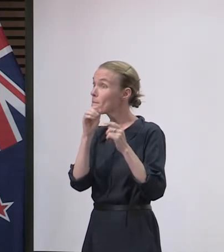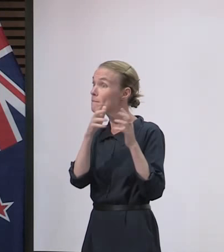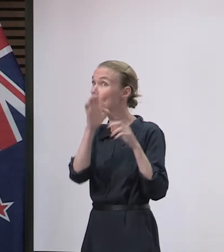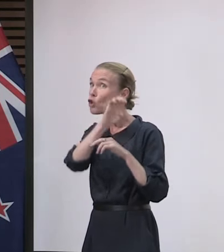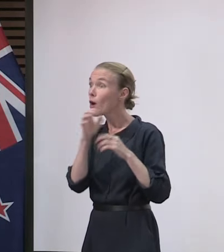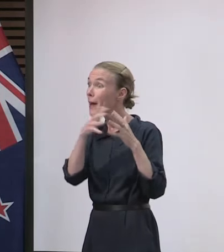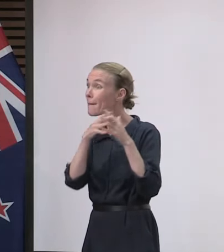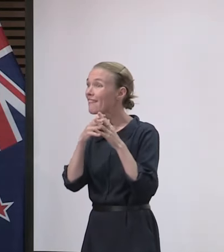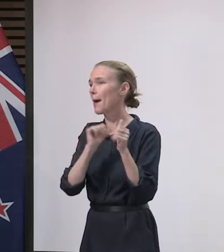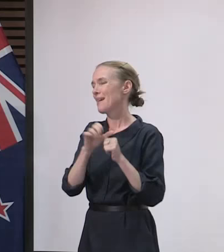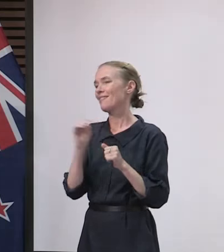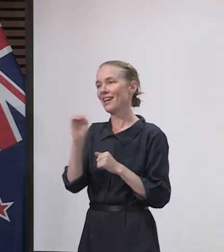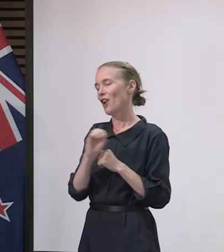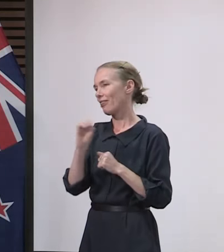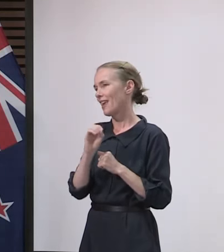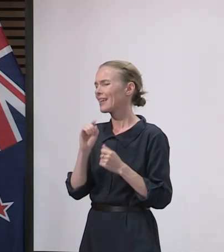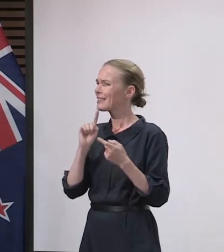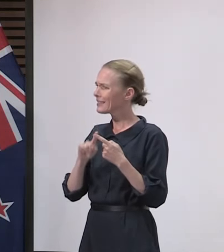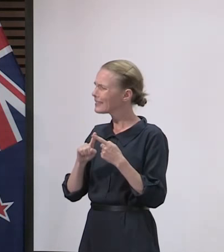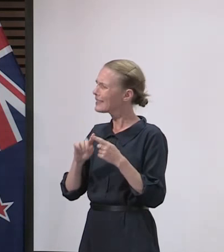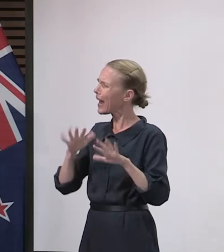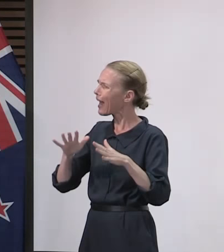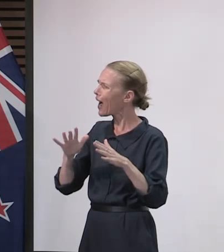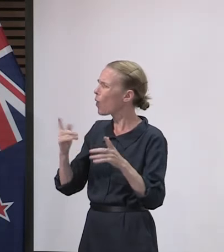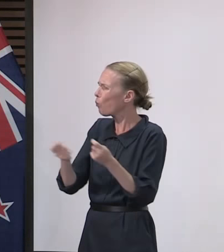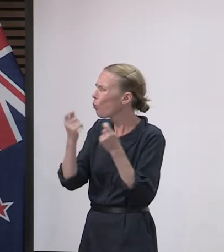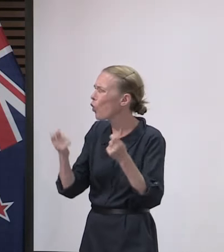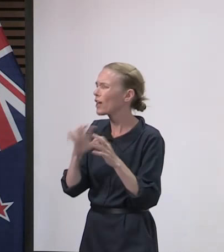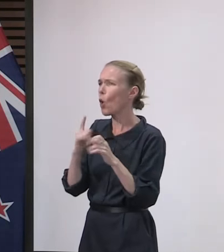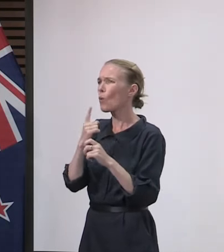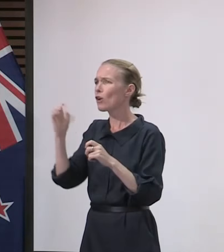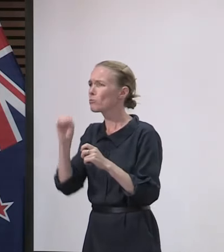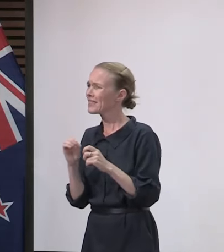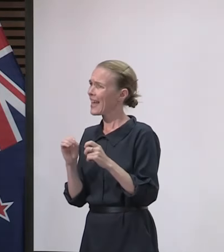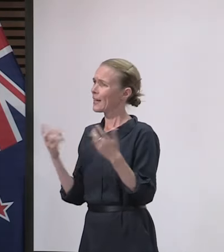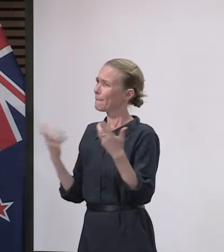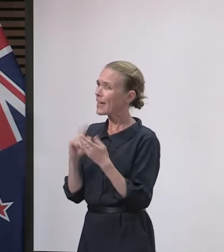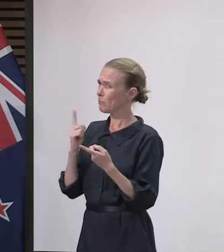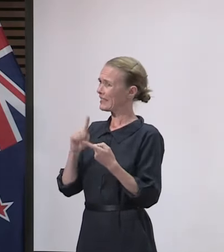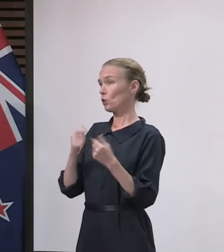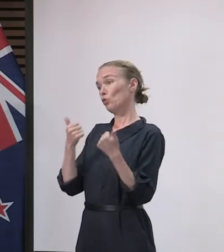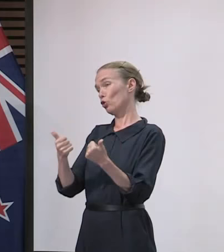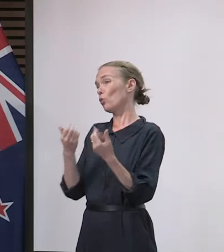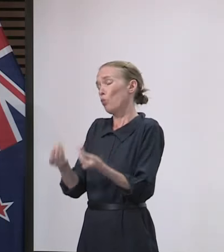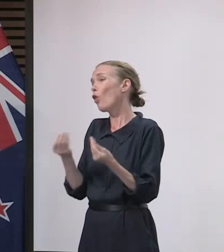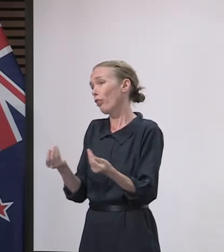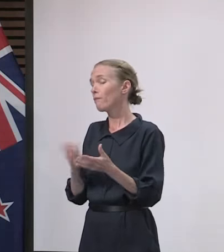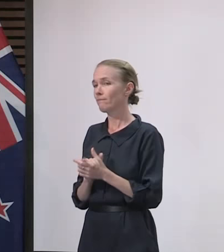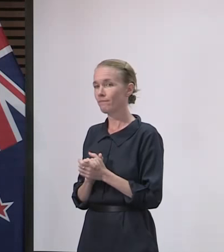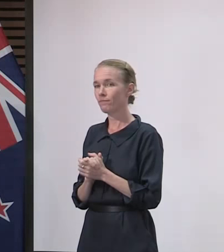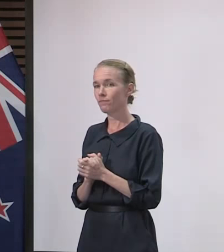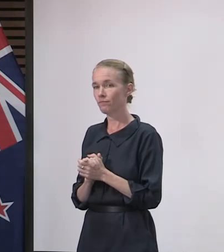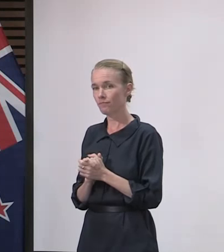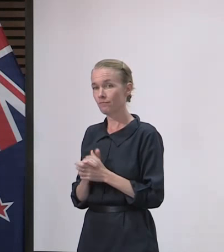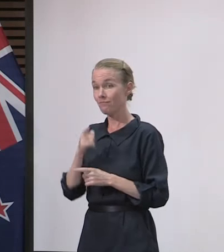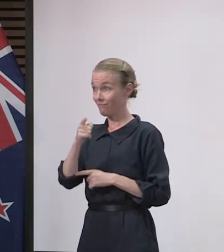it will be absolutely useful for and provide, you good protection for Kiwis who do get that northern hemisphere vaccine. Is that getting any more of the better vaccine?